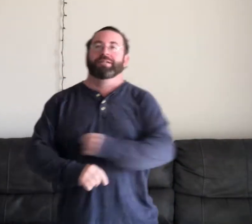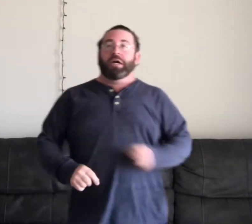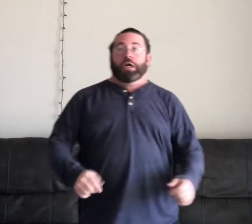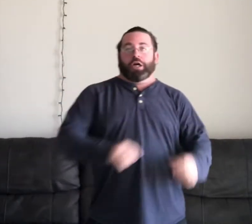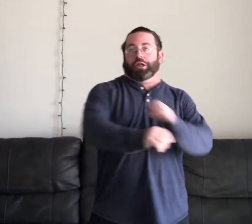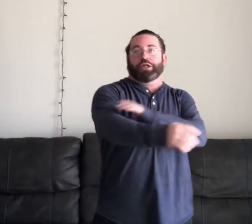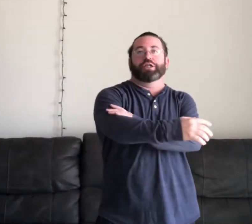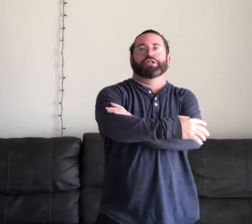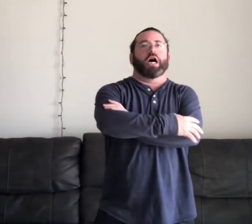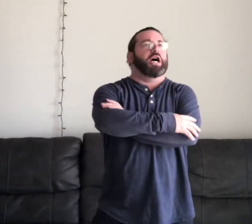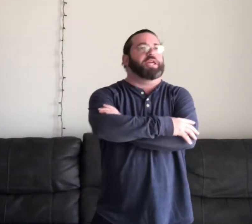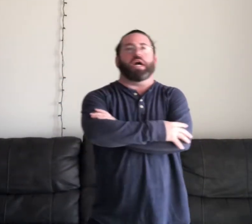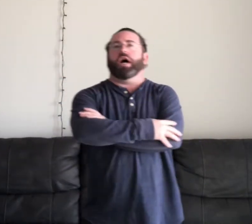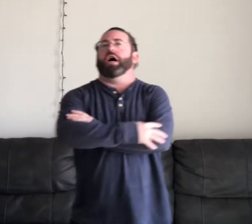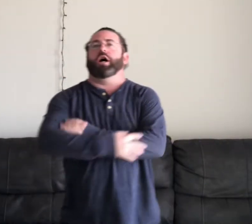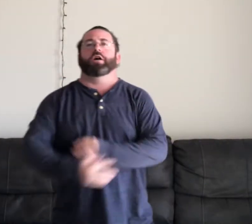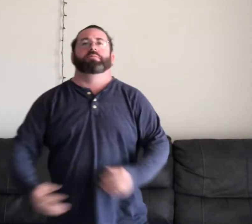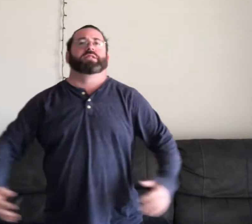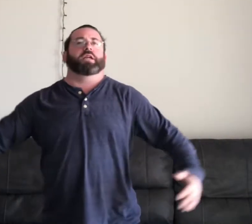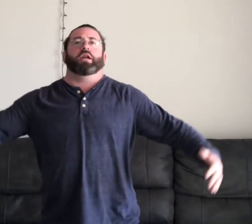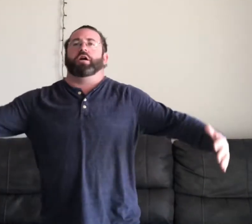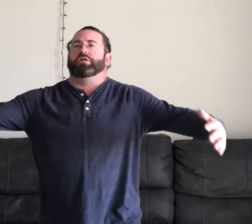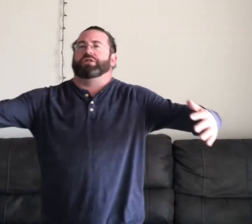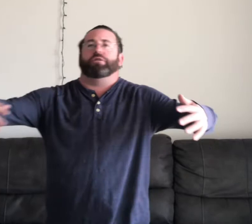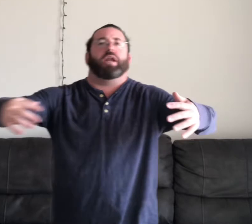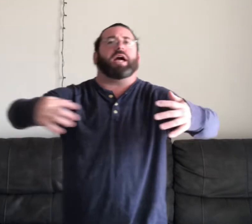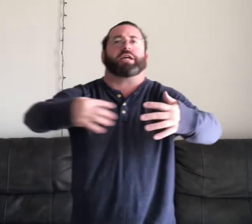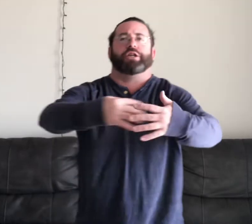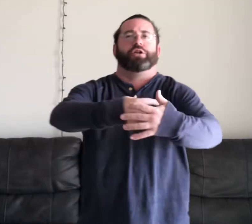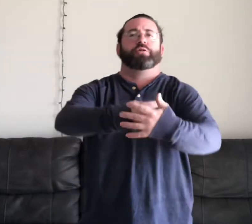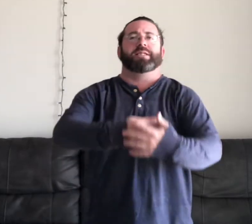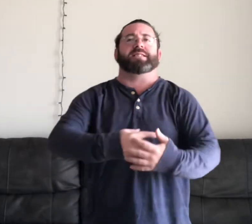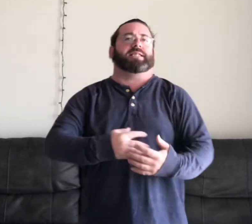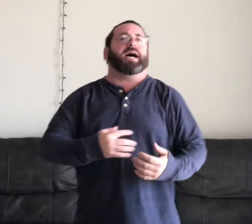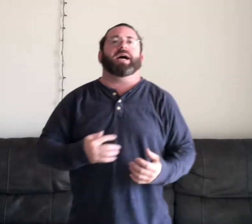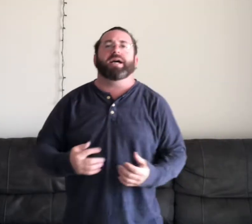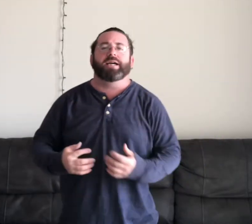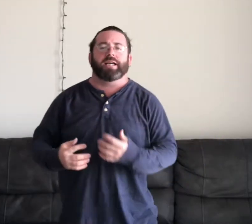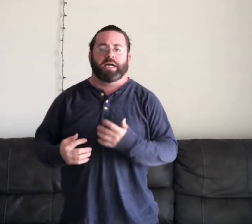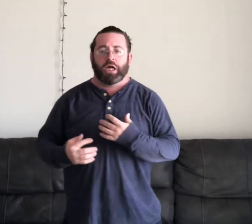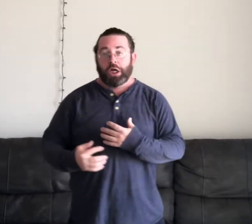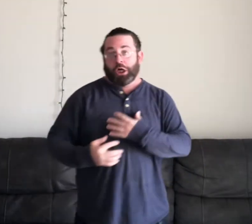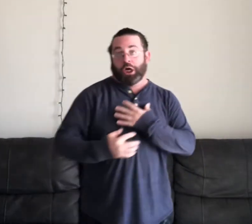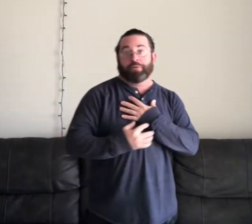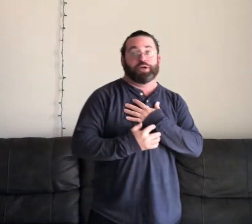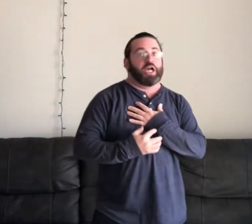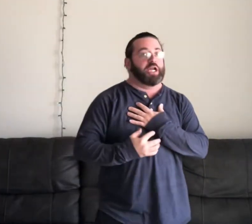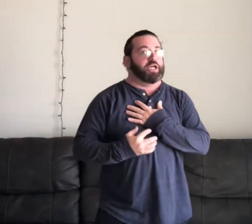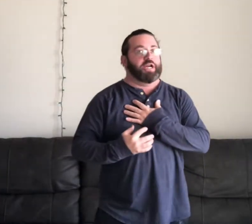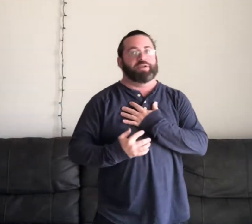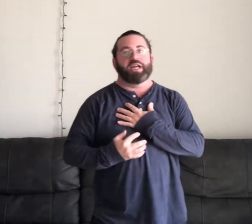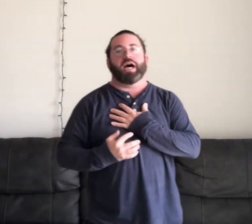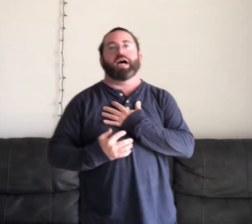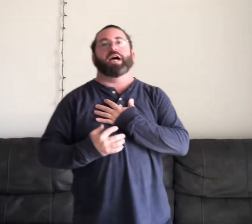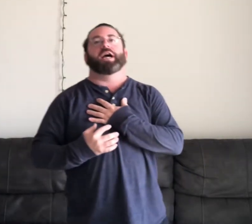These are the eyes that long to lock you inside every day and every night.